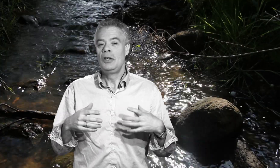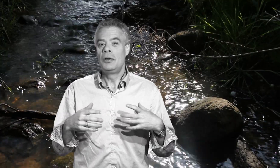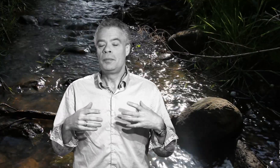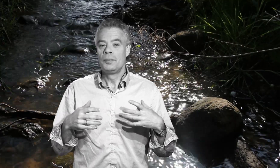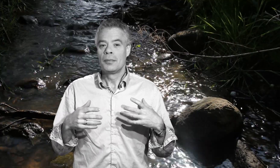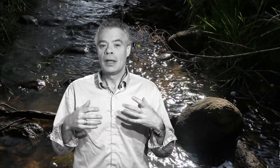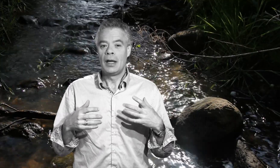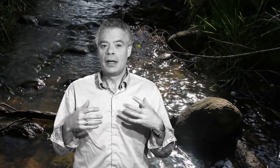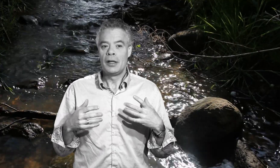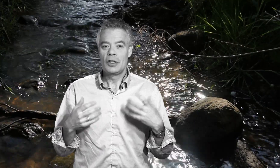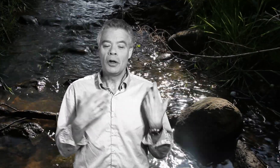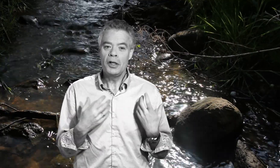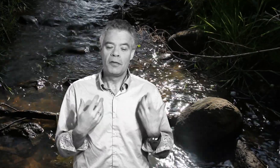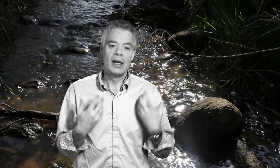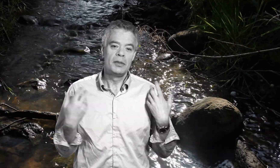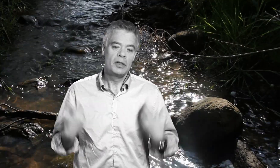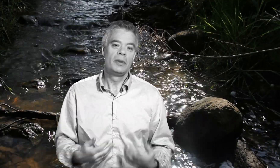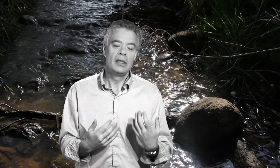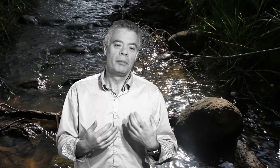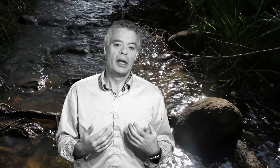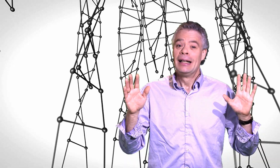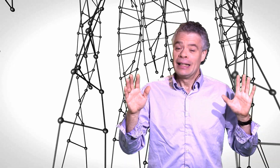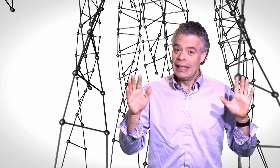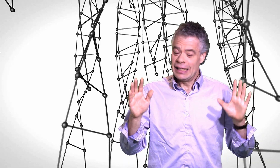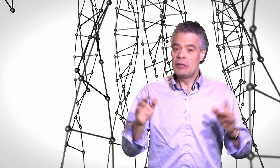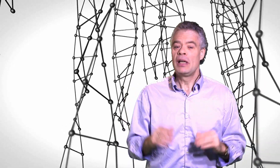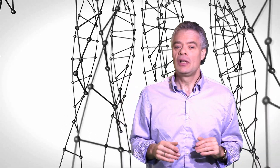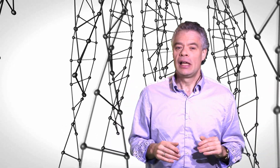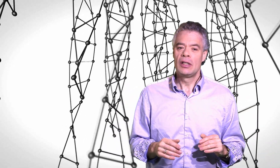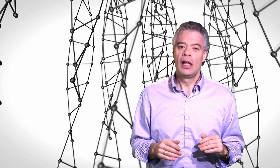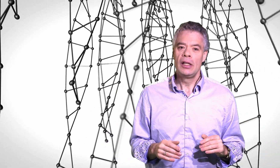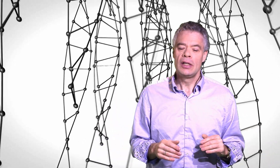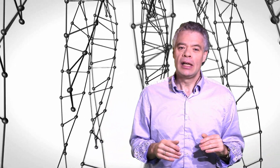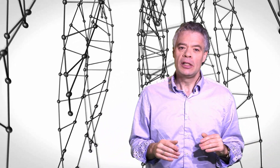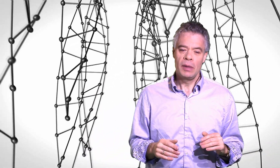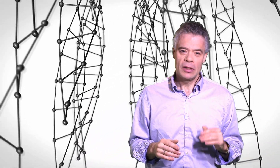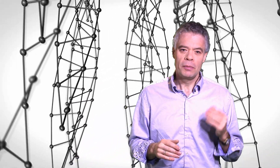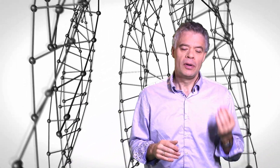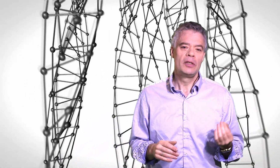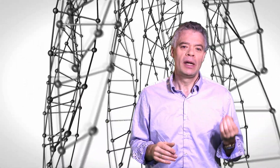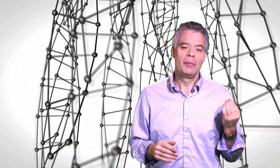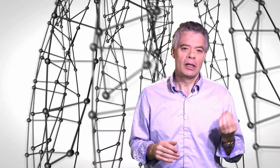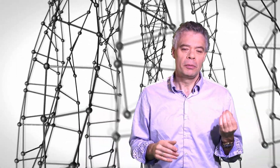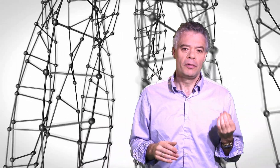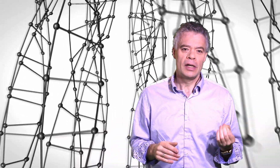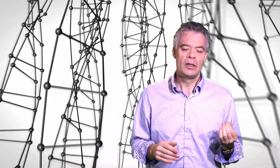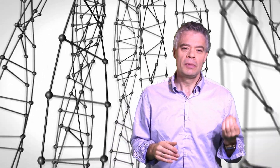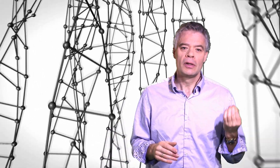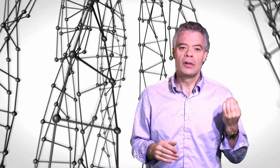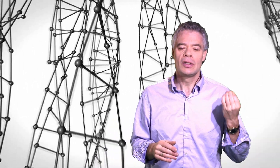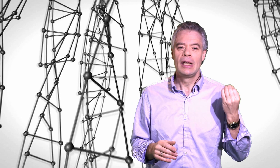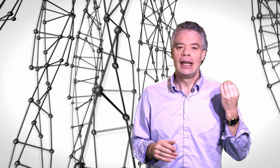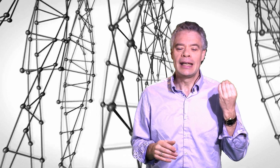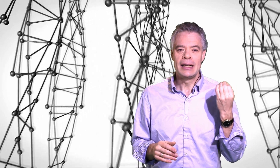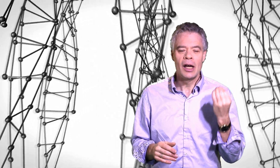your storage of vitamins within the body. It is specialized knowledge and it's being suppressed by the medical profession